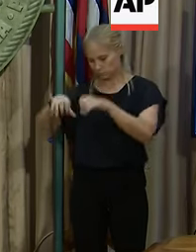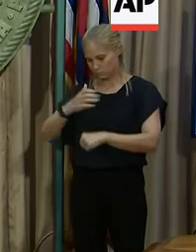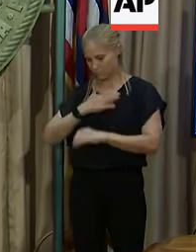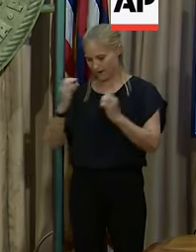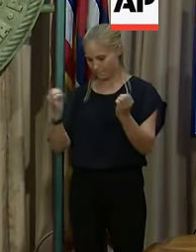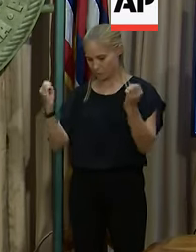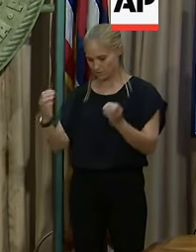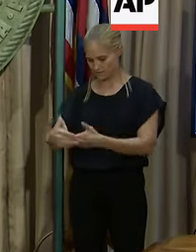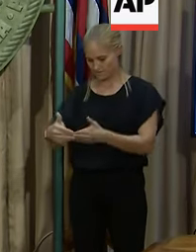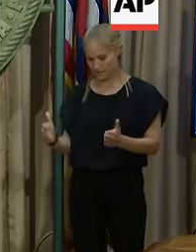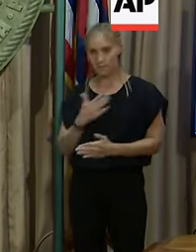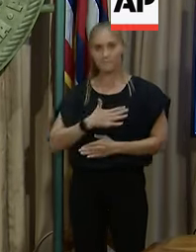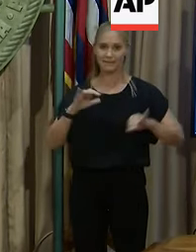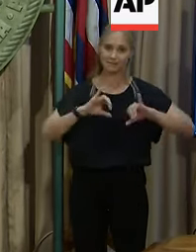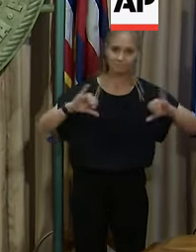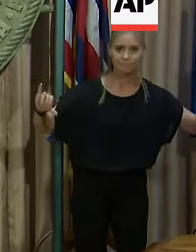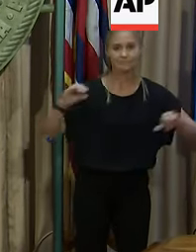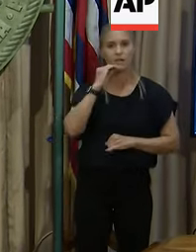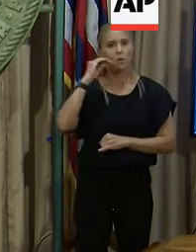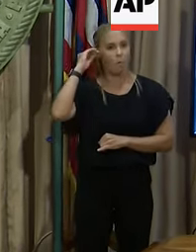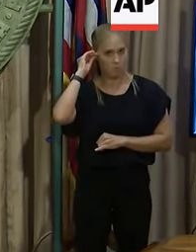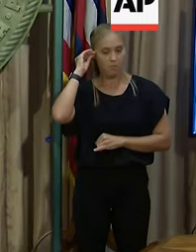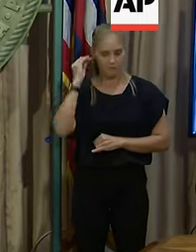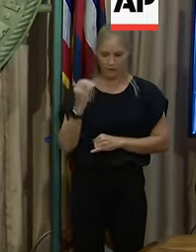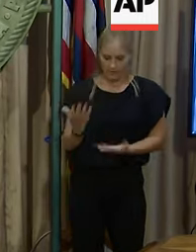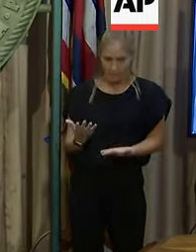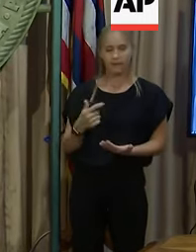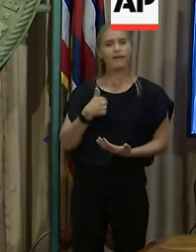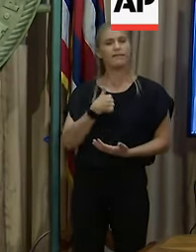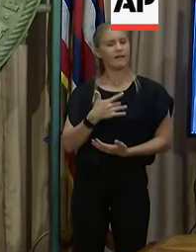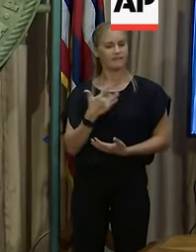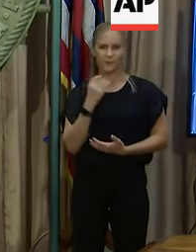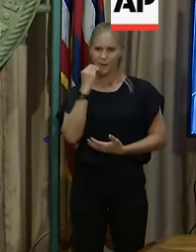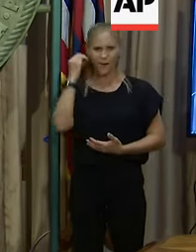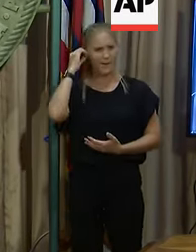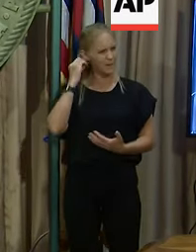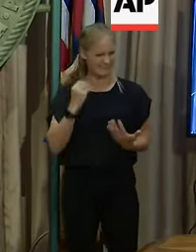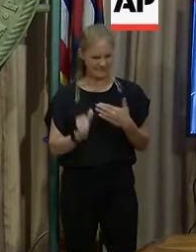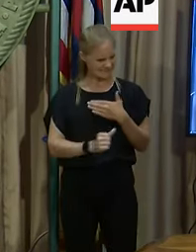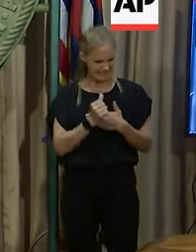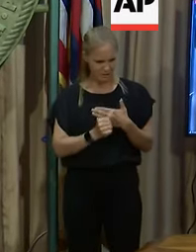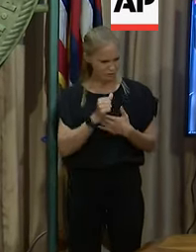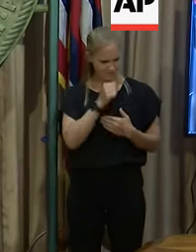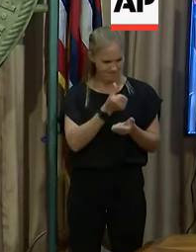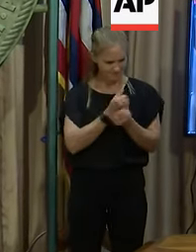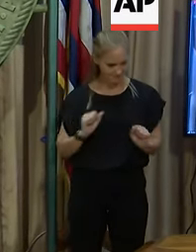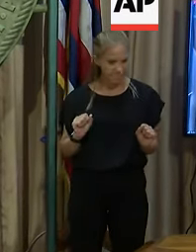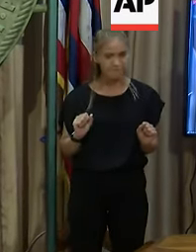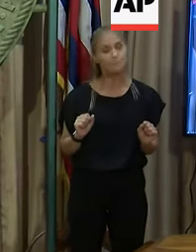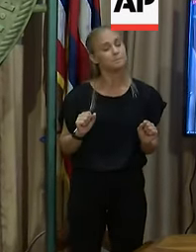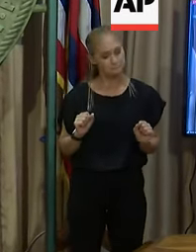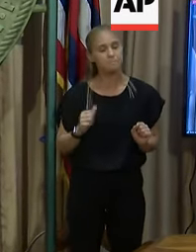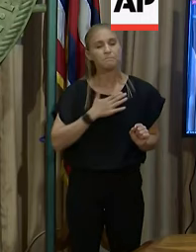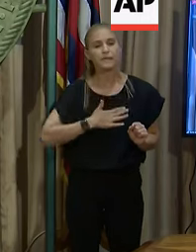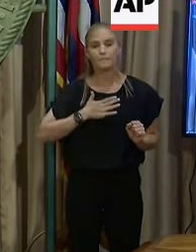Please shelter in place. Should you feel that your home is not a safe place to shelter, then